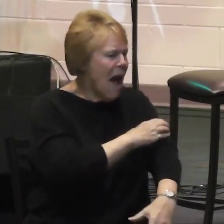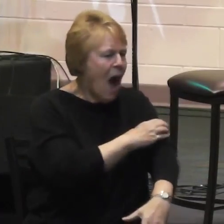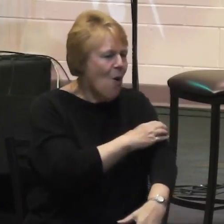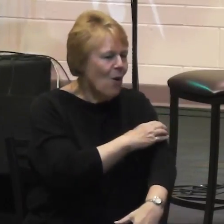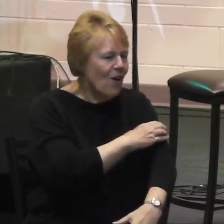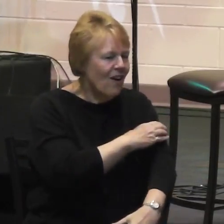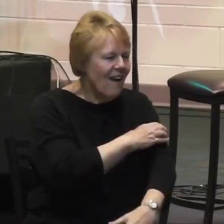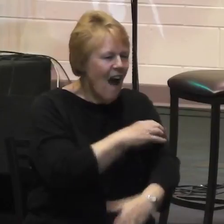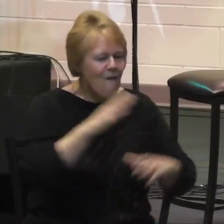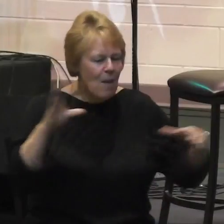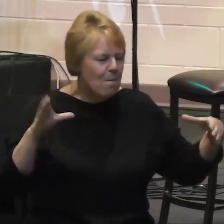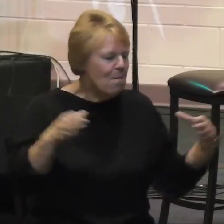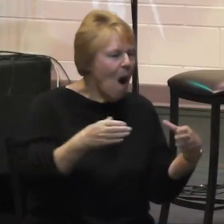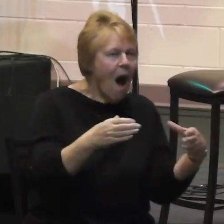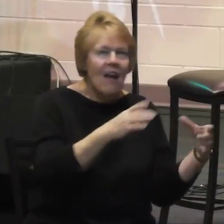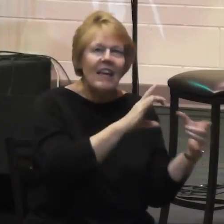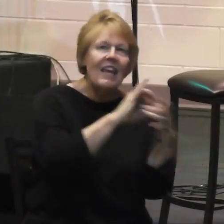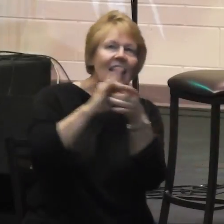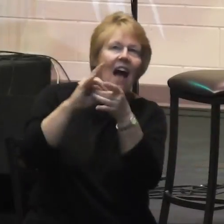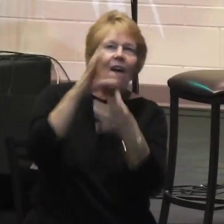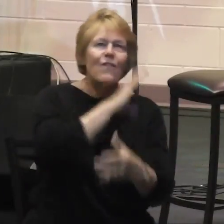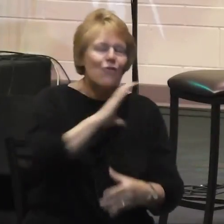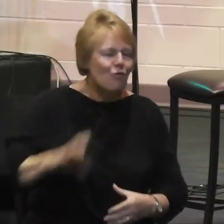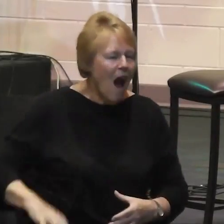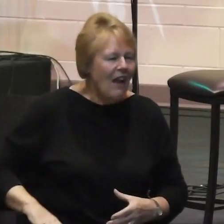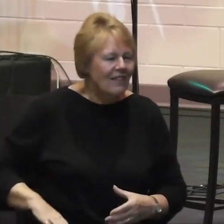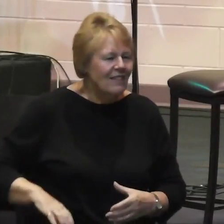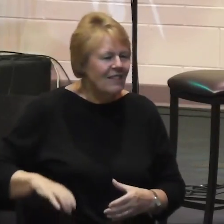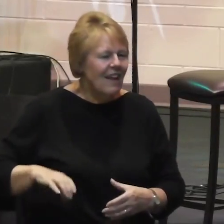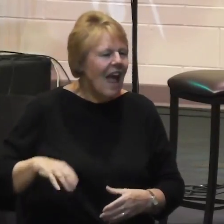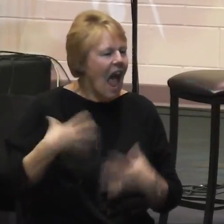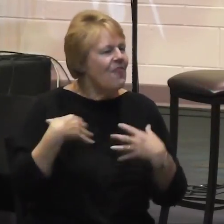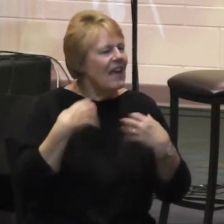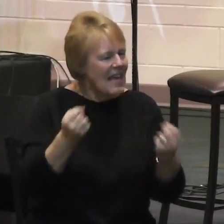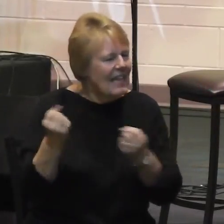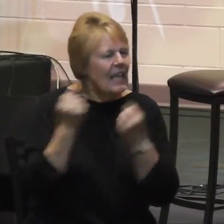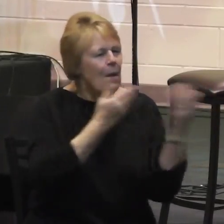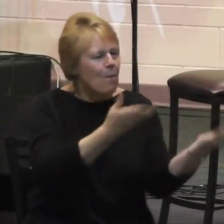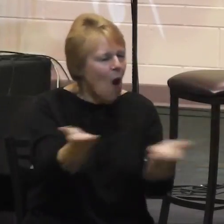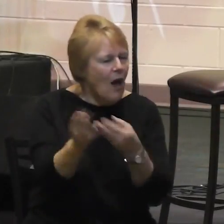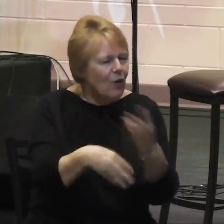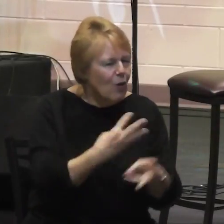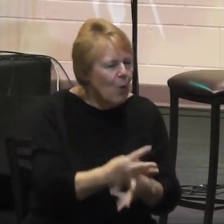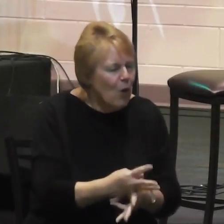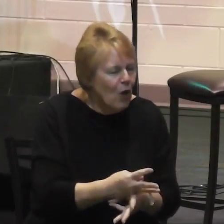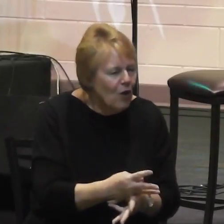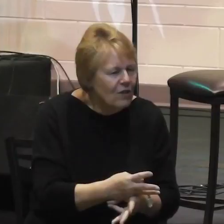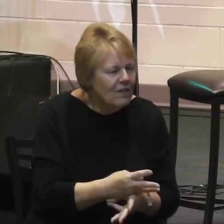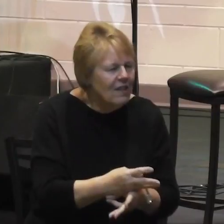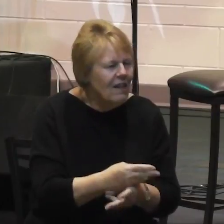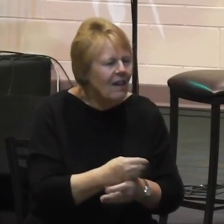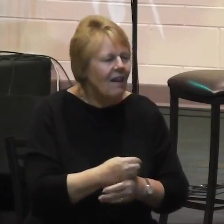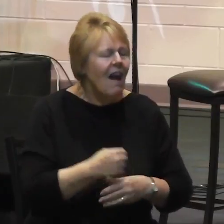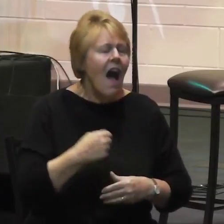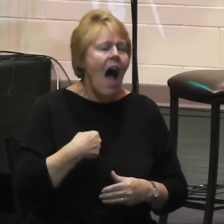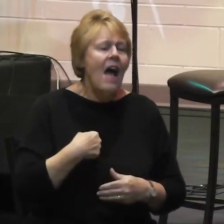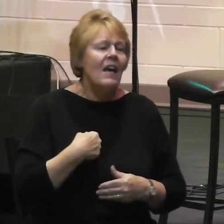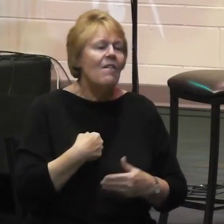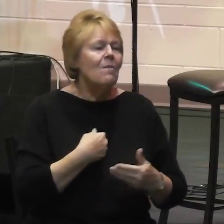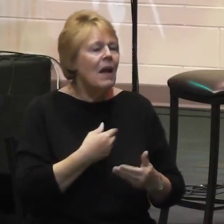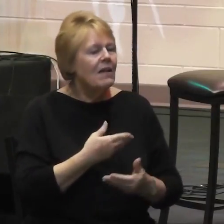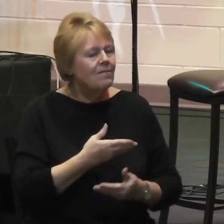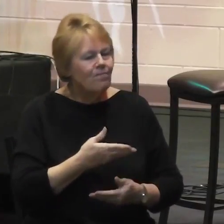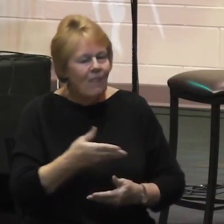to a broken world. I was fortunate to have been invited to contribute time and